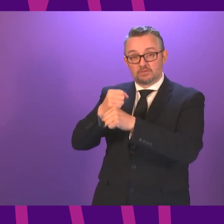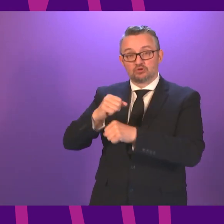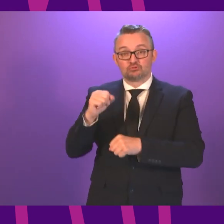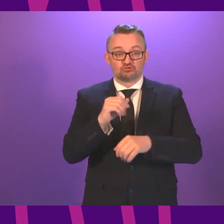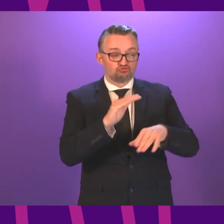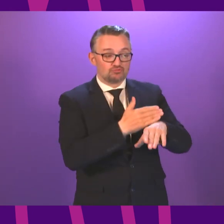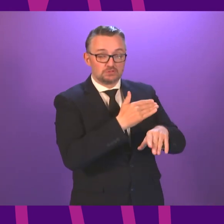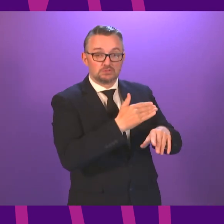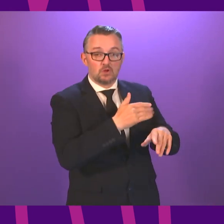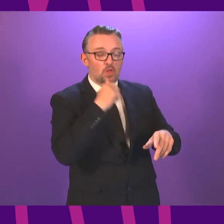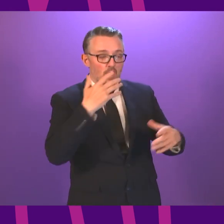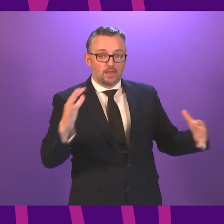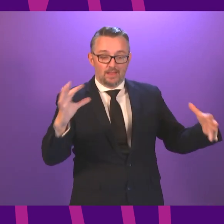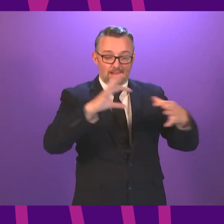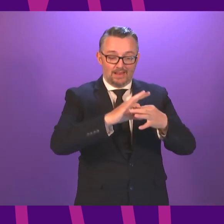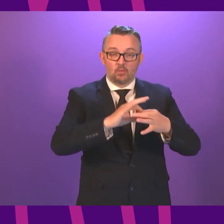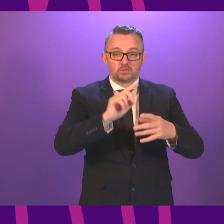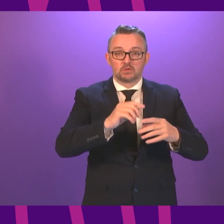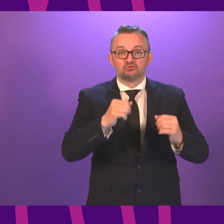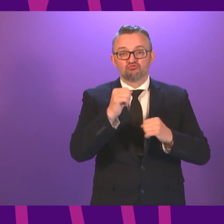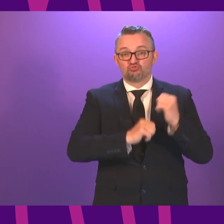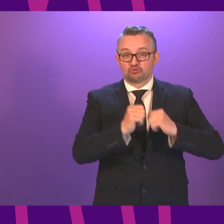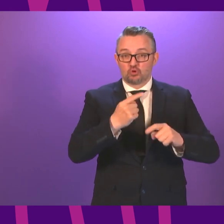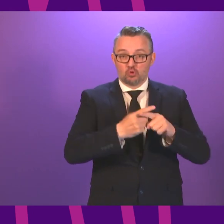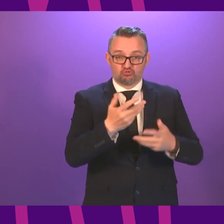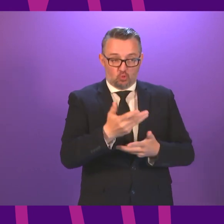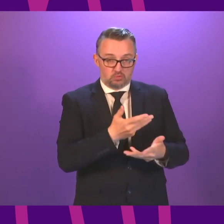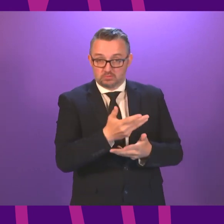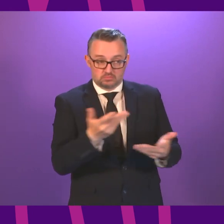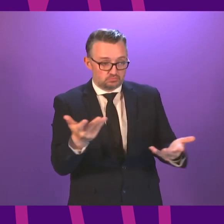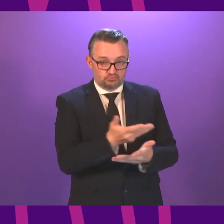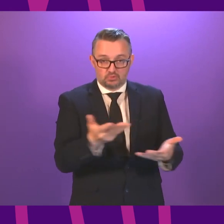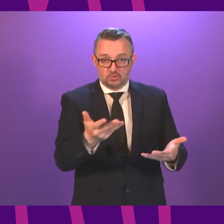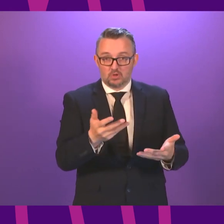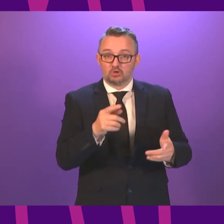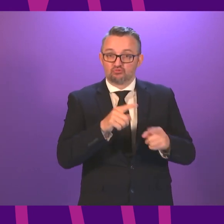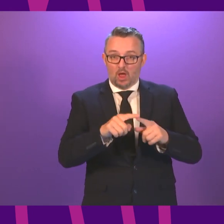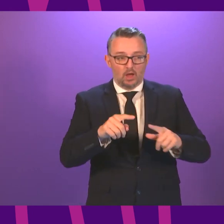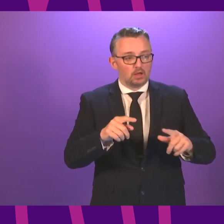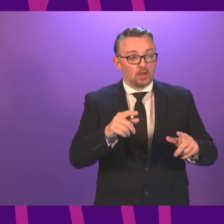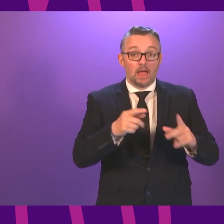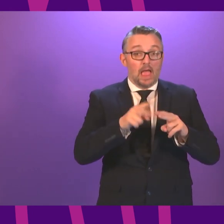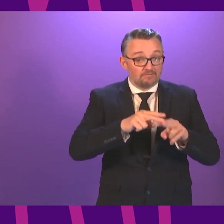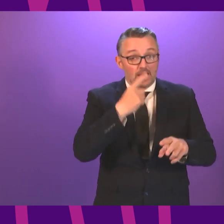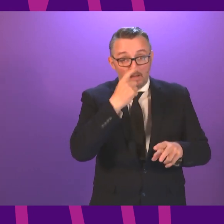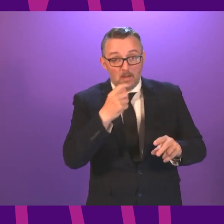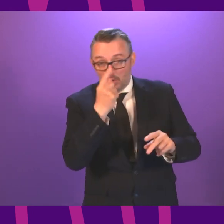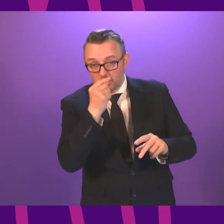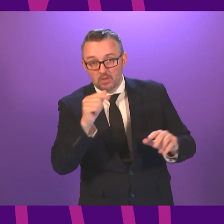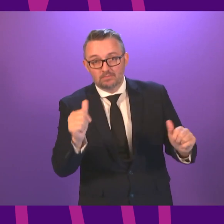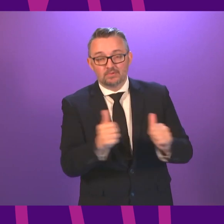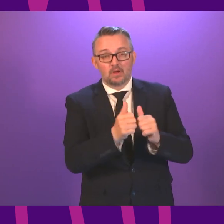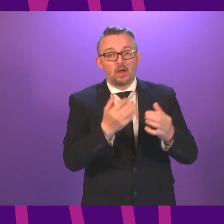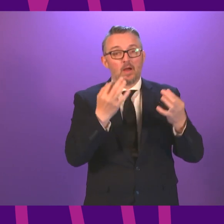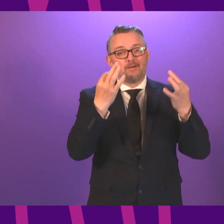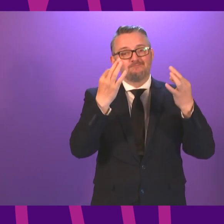Party will enter structured talks, supported by the civil service, with a view to reaching, if we can, a formal